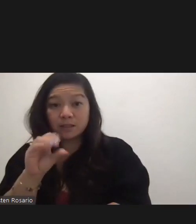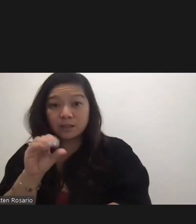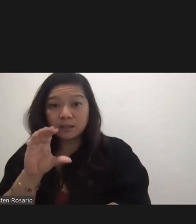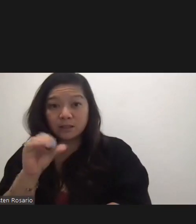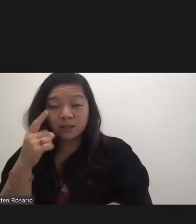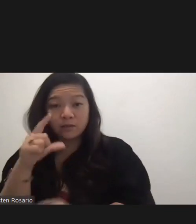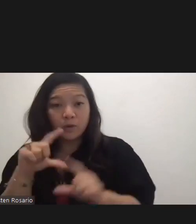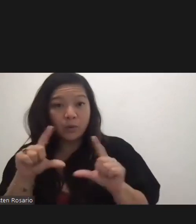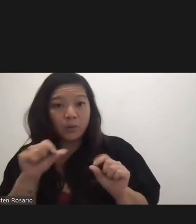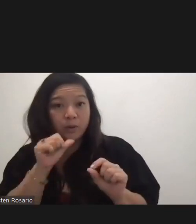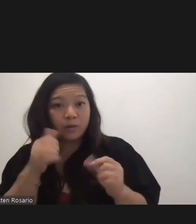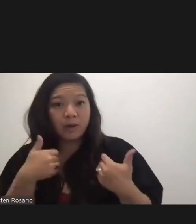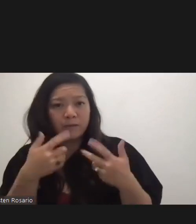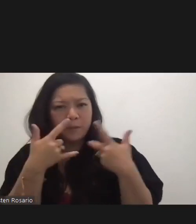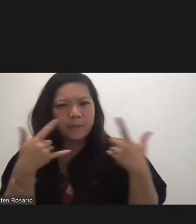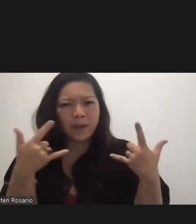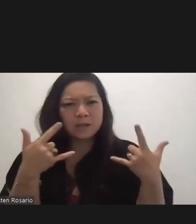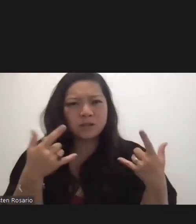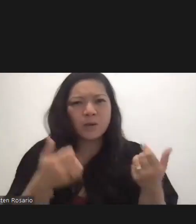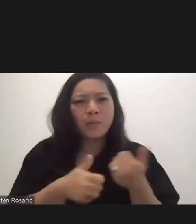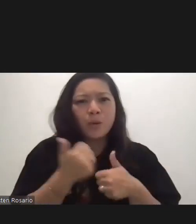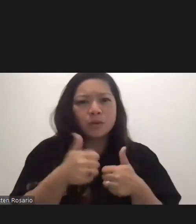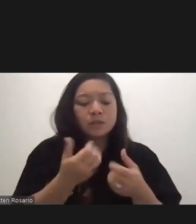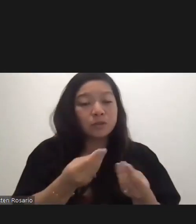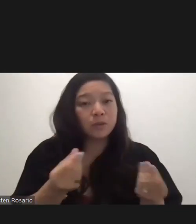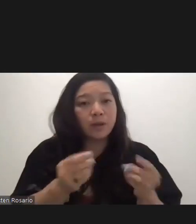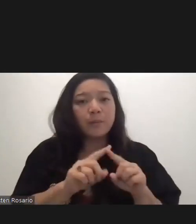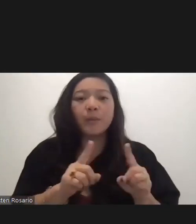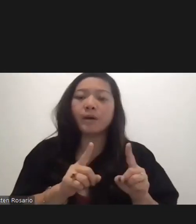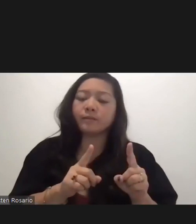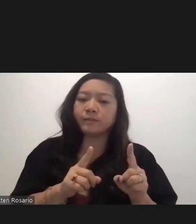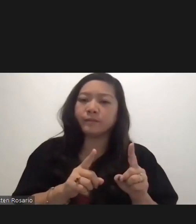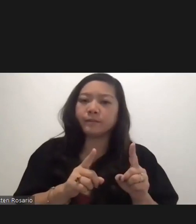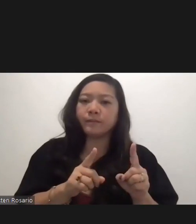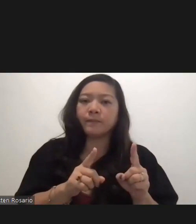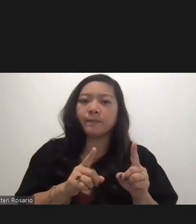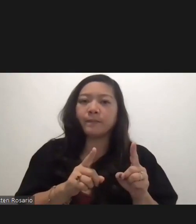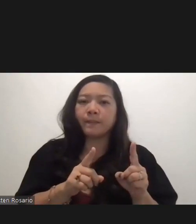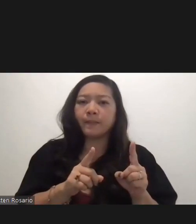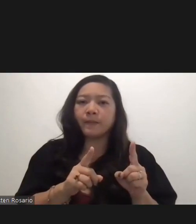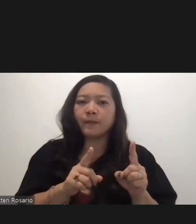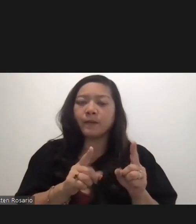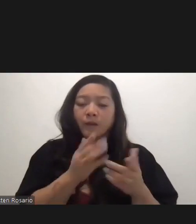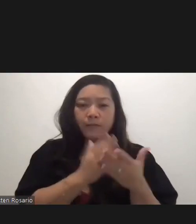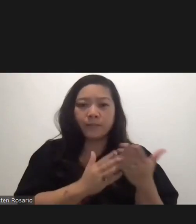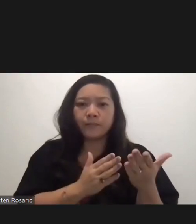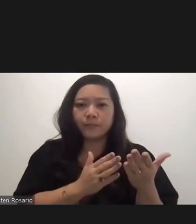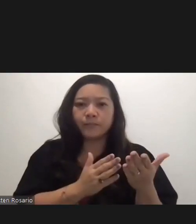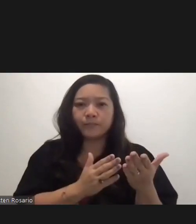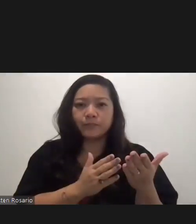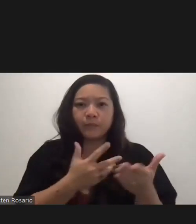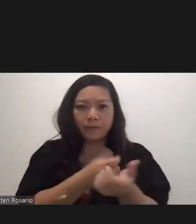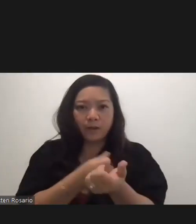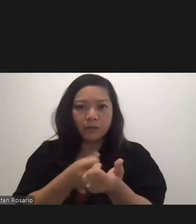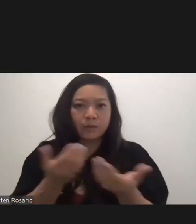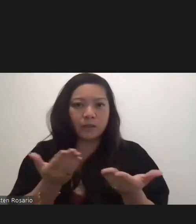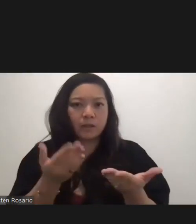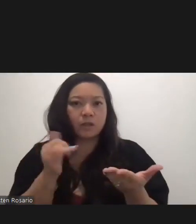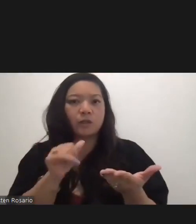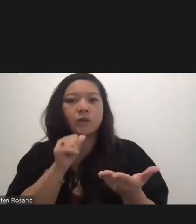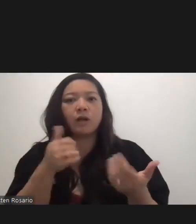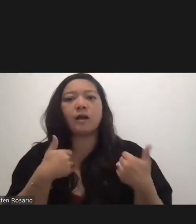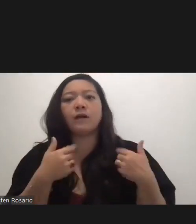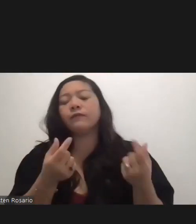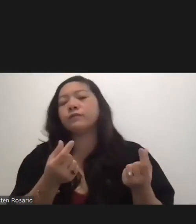you don't have to mask in most situations. And so, you know, there's an intended privilege of being vaccinated there so that you don't have to